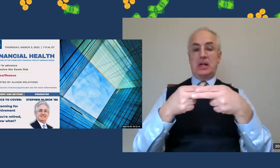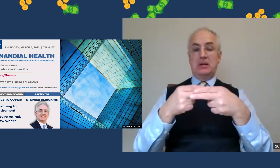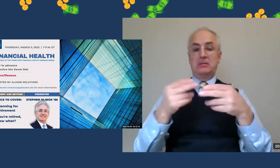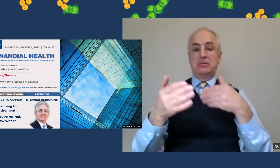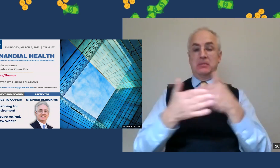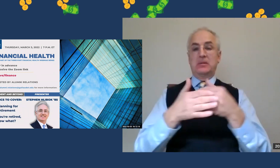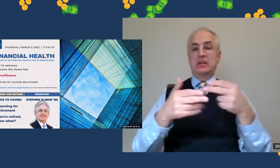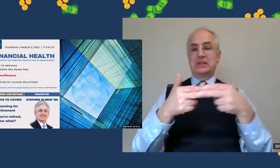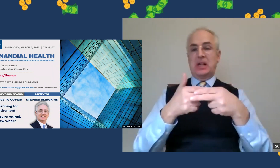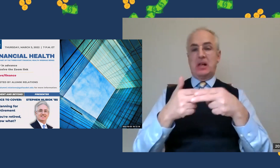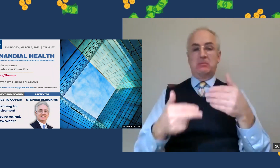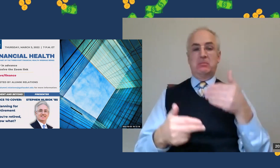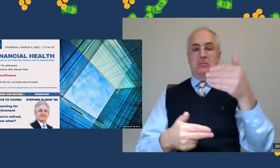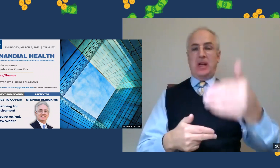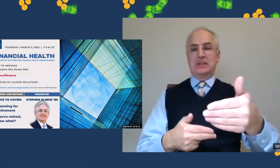Okay, so we'll go through the slides again.